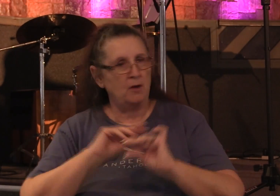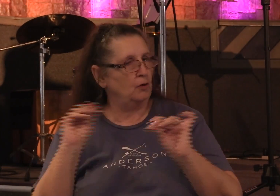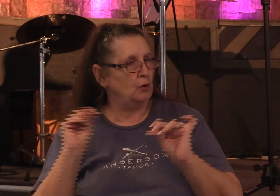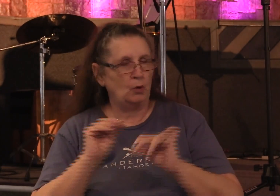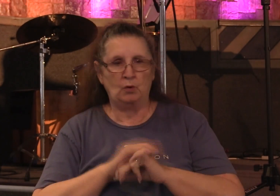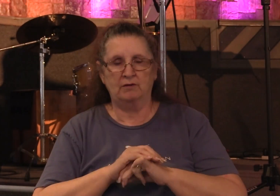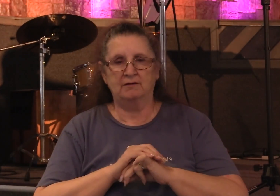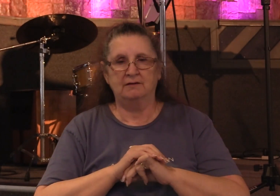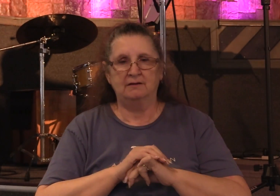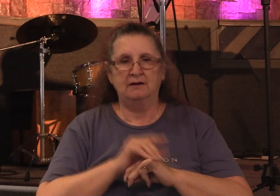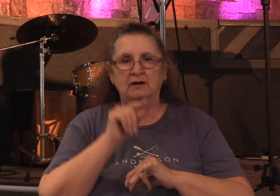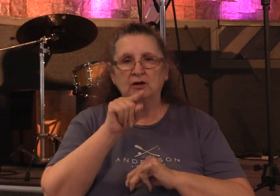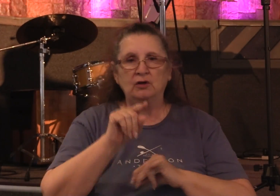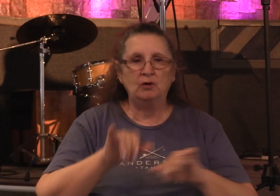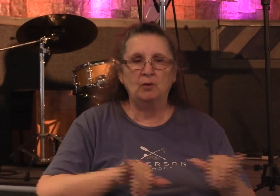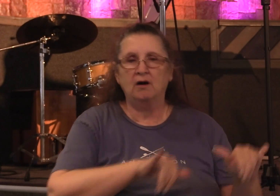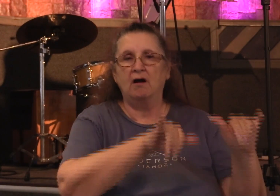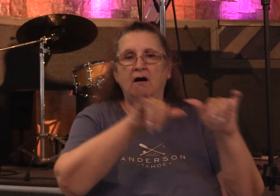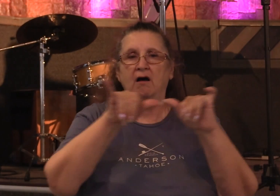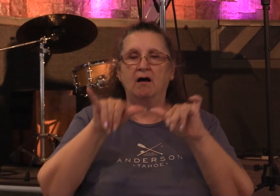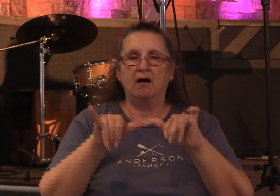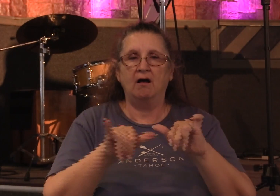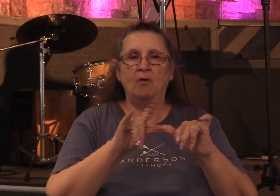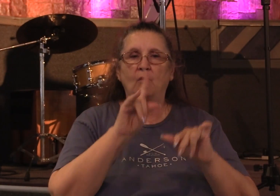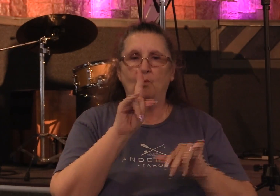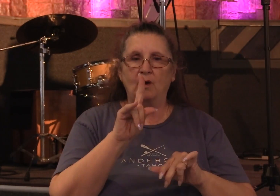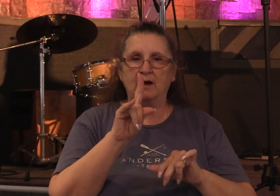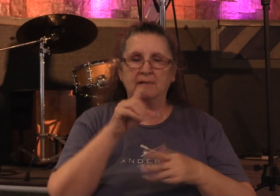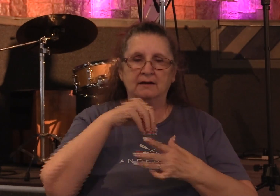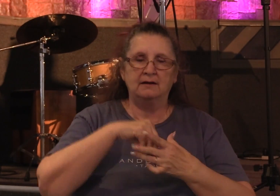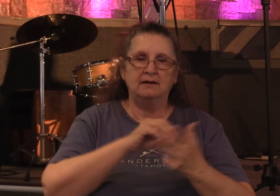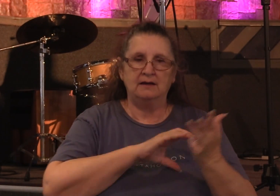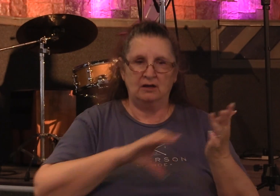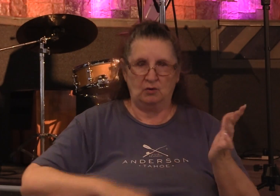For you are all one in Christ Jesus.